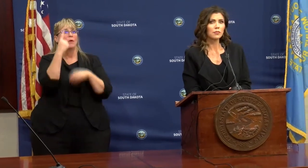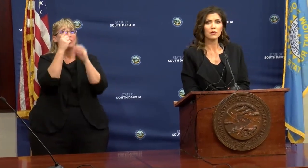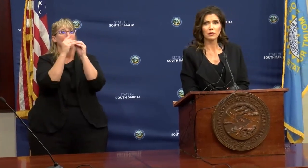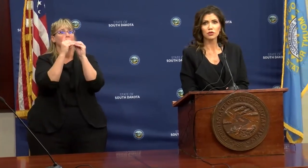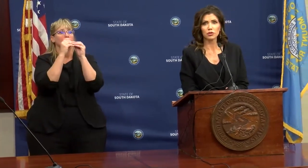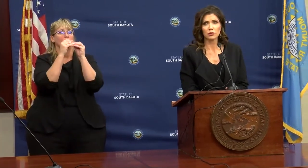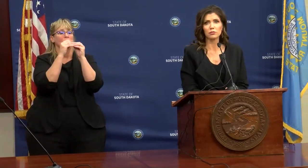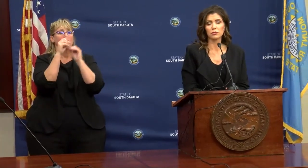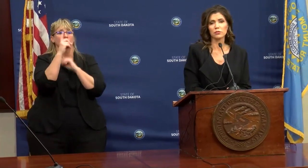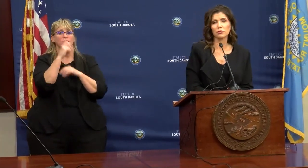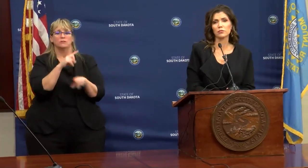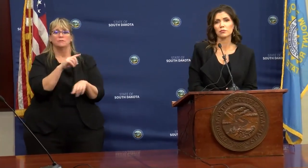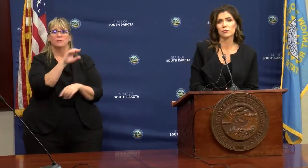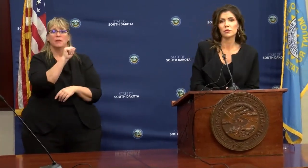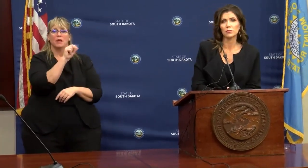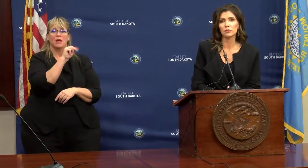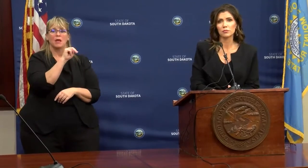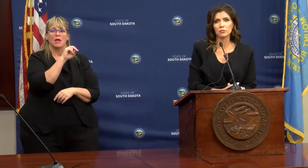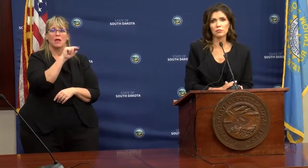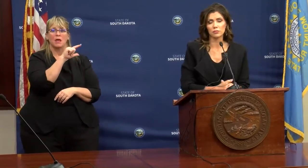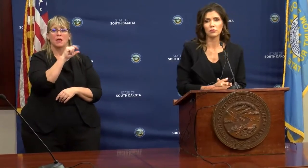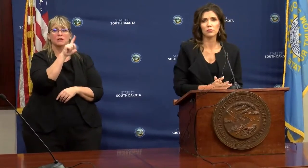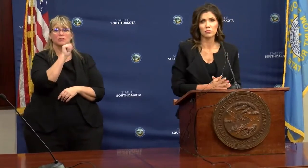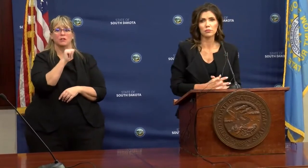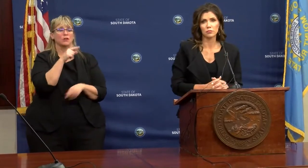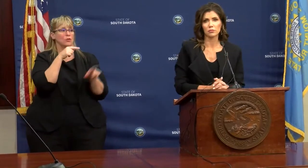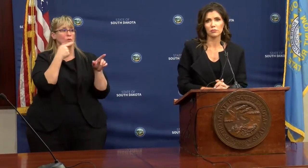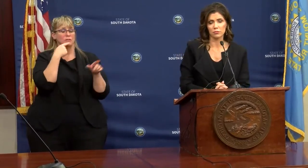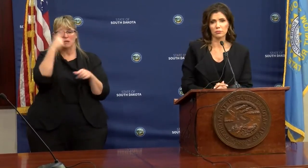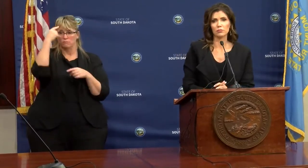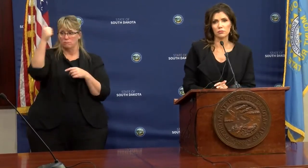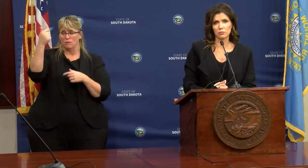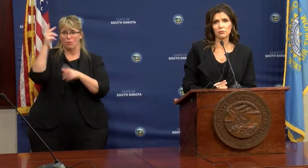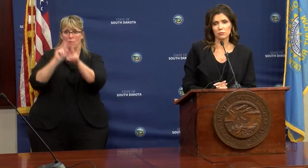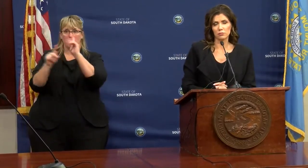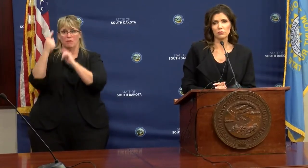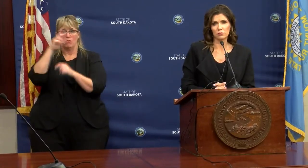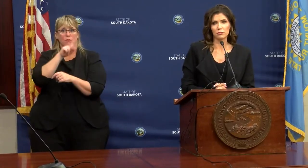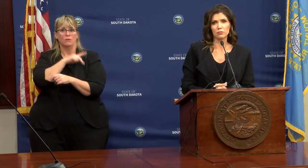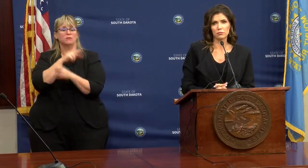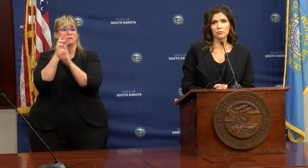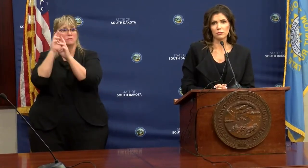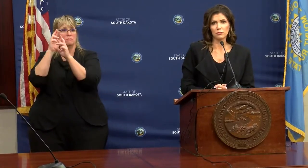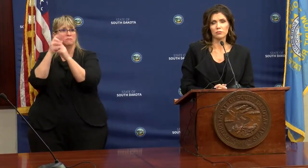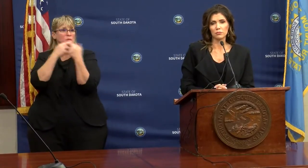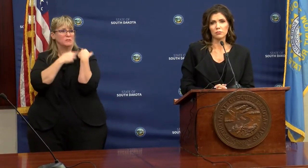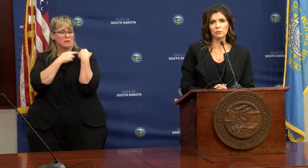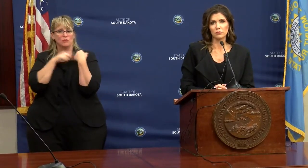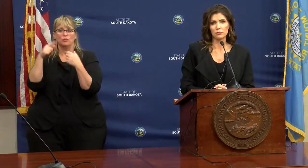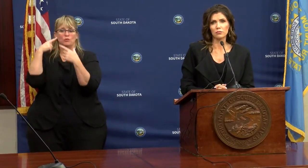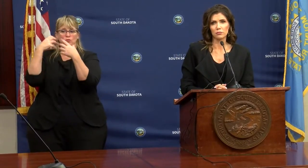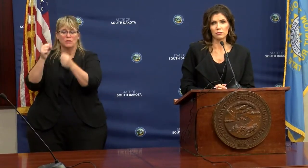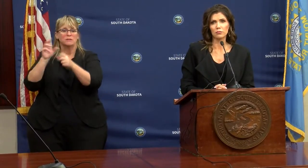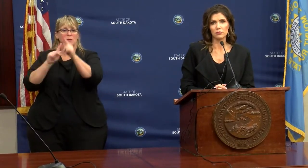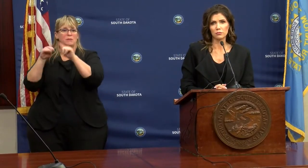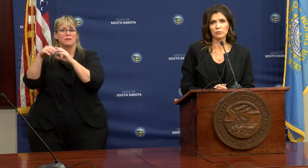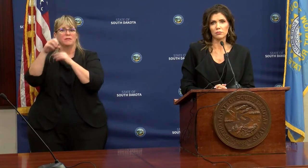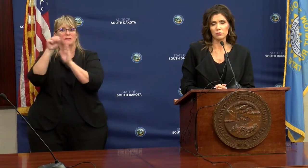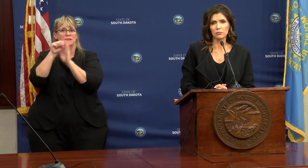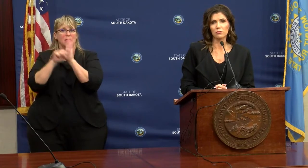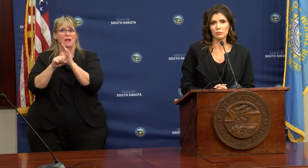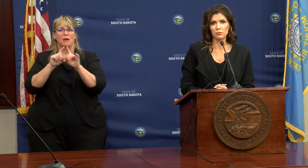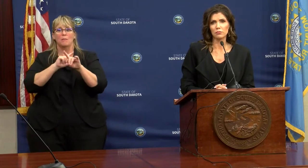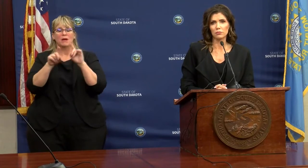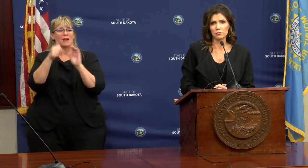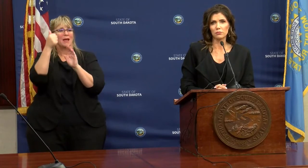Angela Kennecke. Sure. You've said you've left it up to people for personal responsibility. You trust the people of this state. Yet